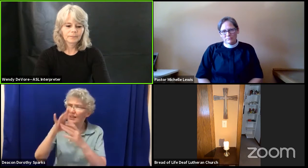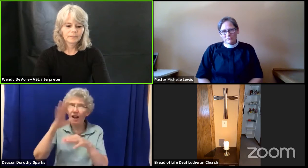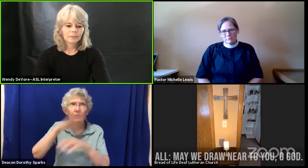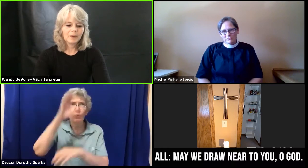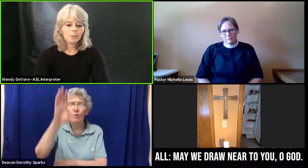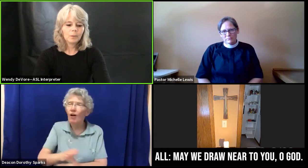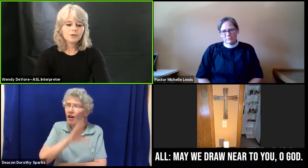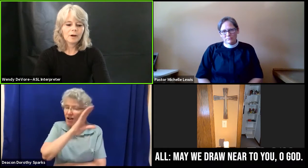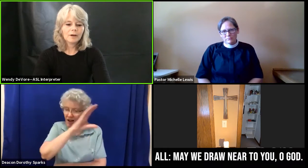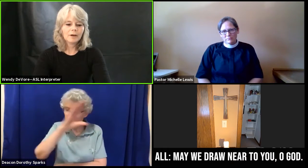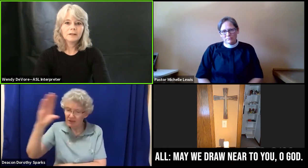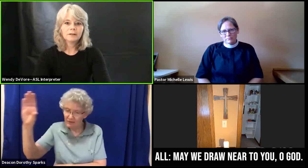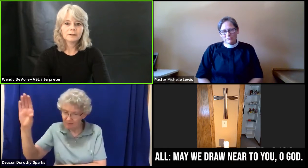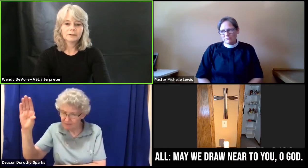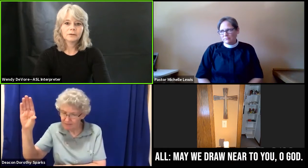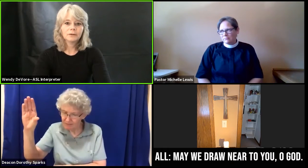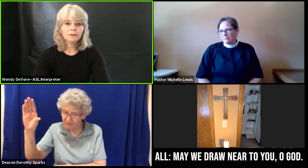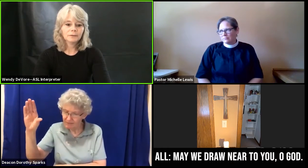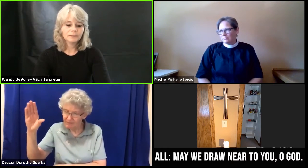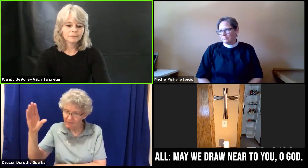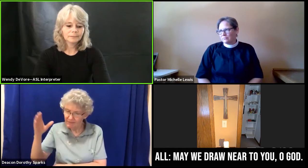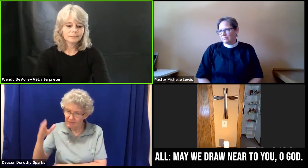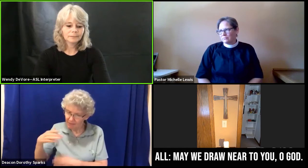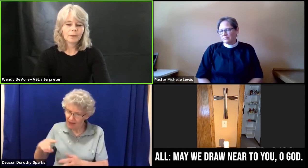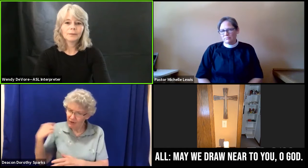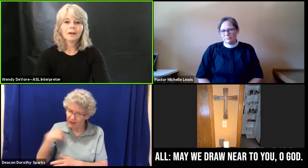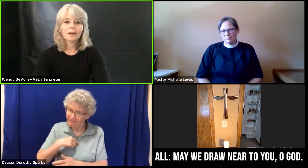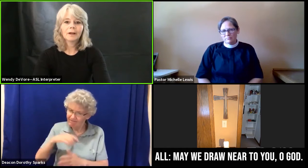May we draw near to you, O God.